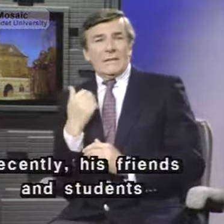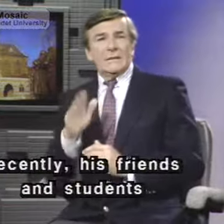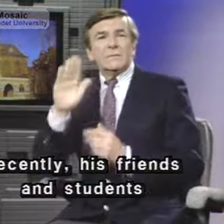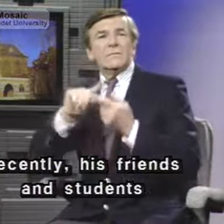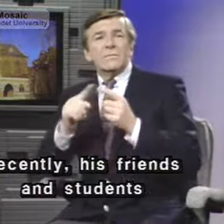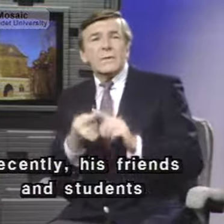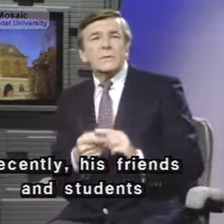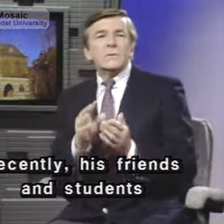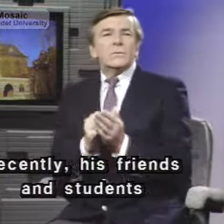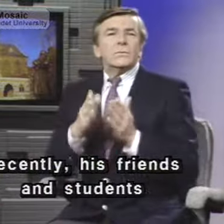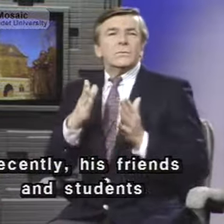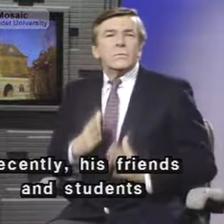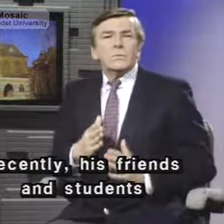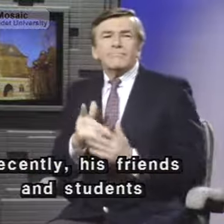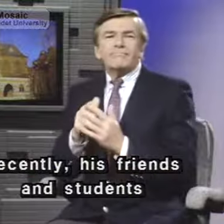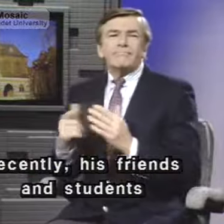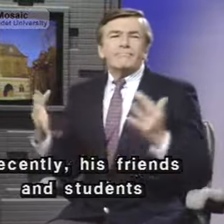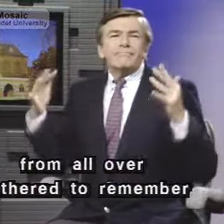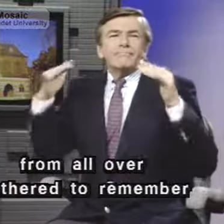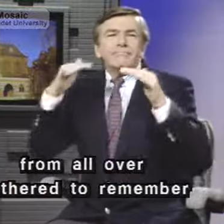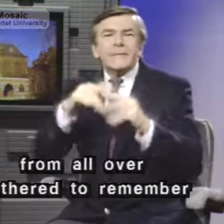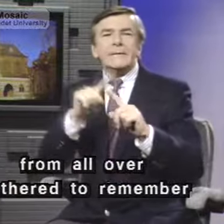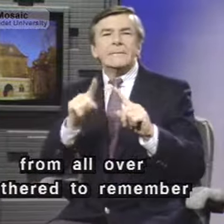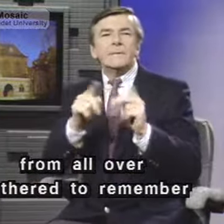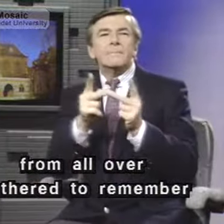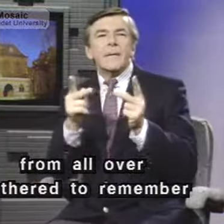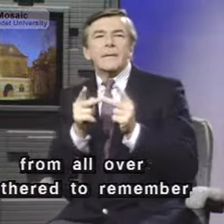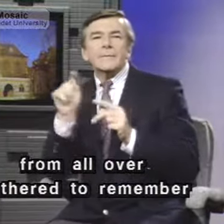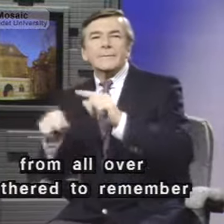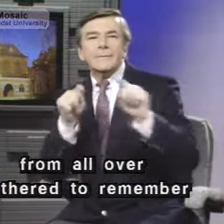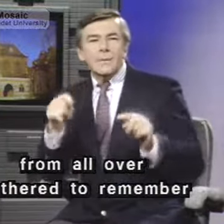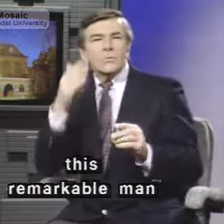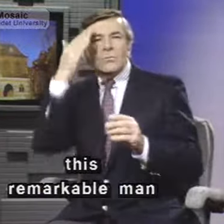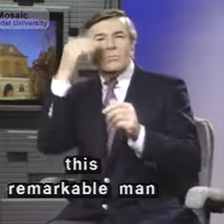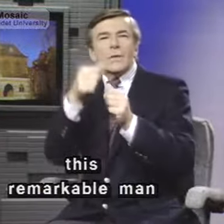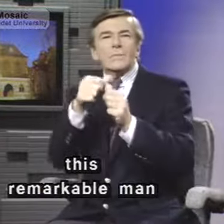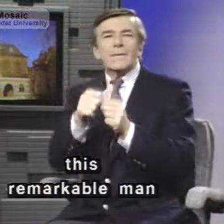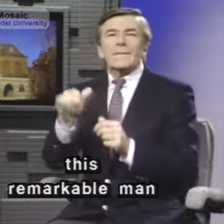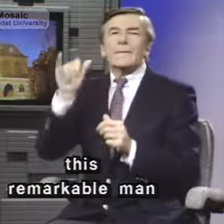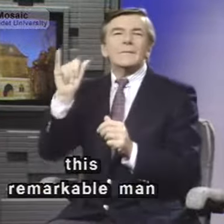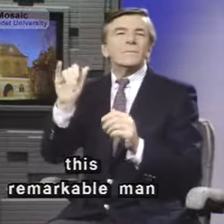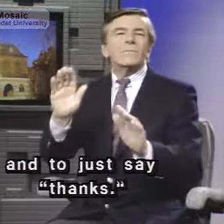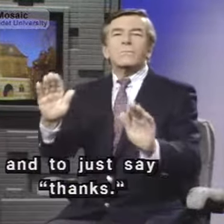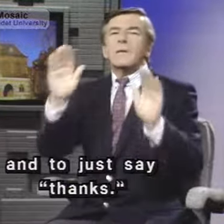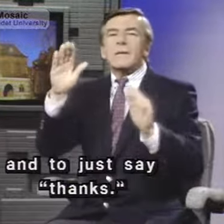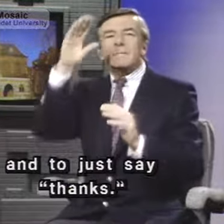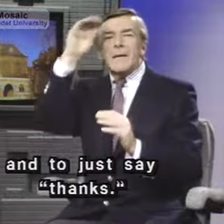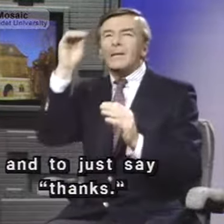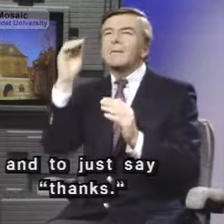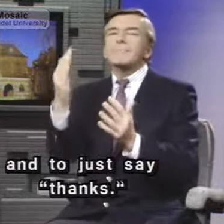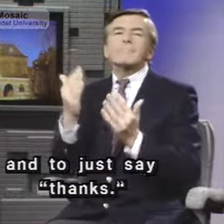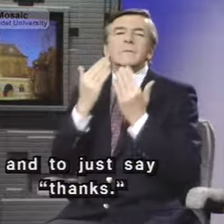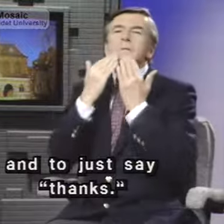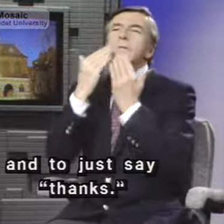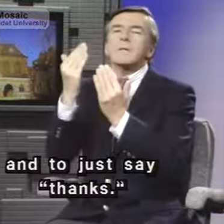Recently, his friends and students from all over gathered to remember this remarkable man and to just say thanks.